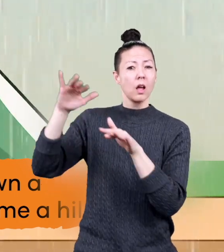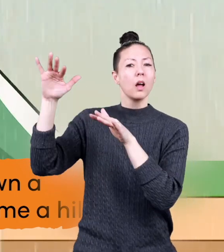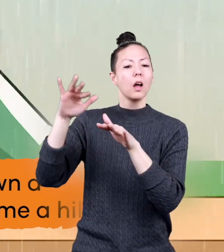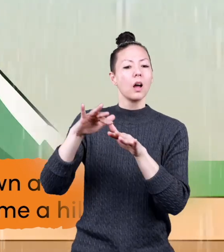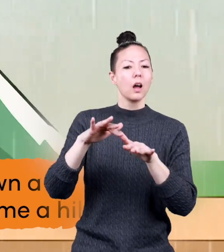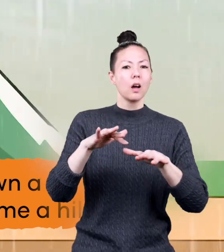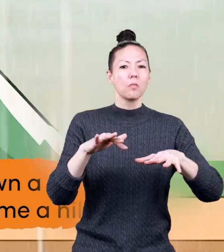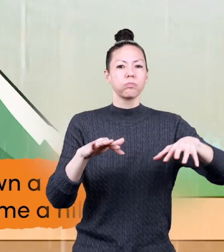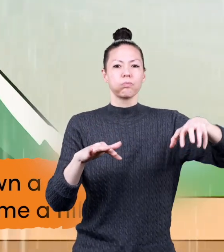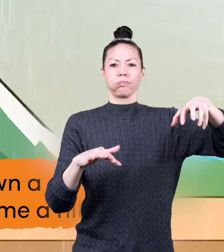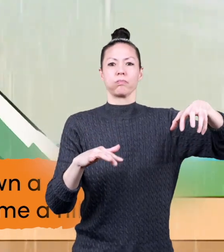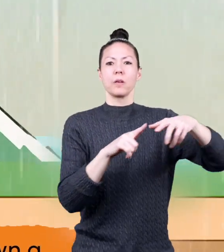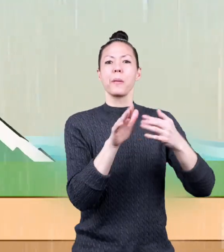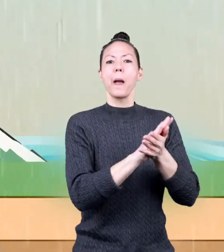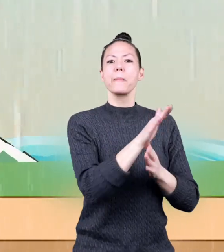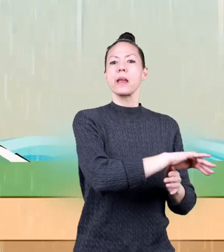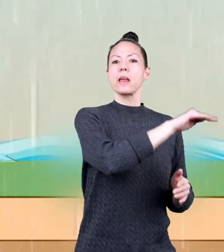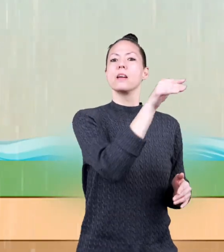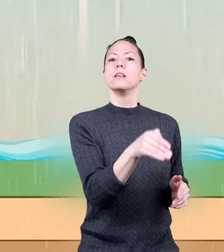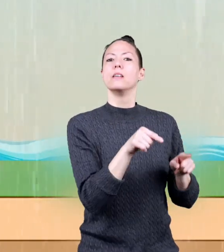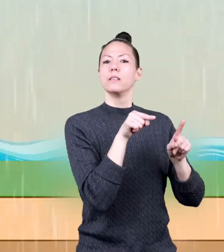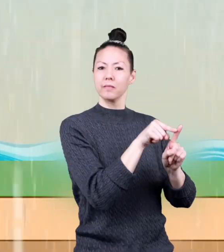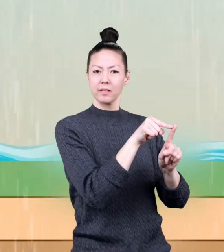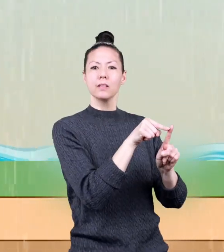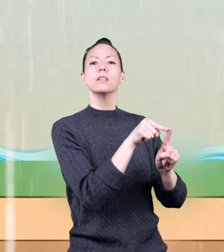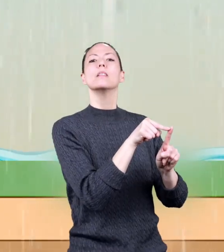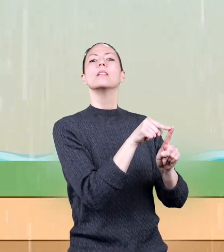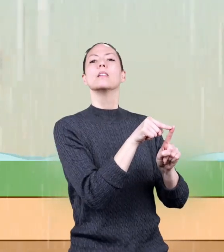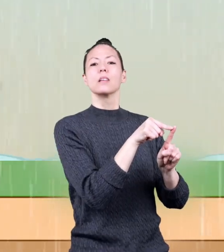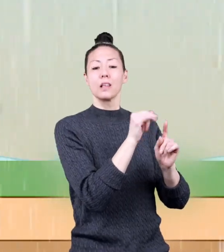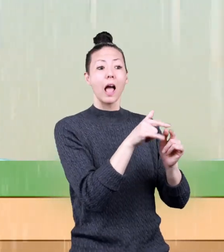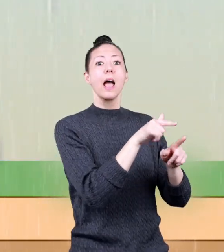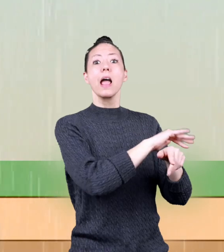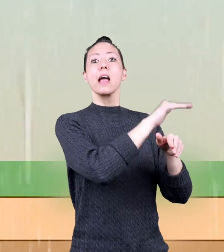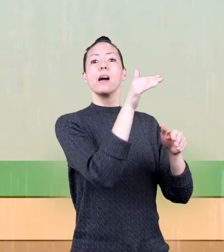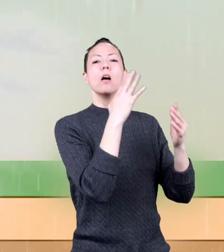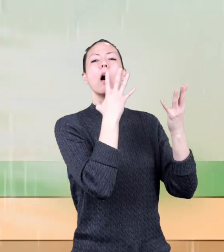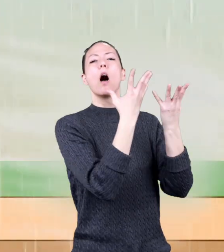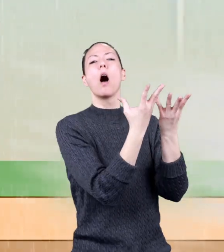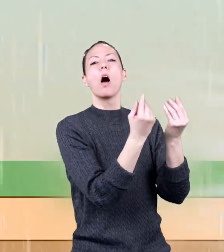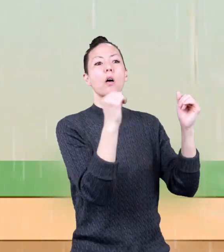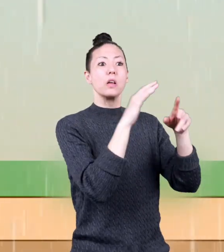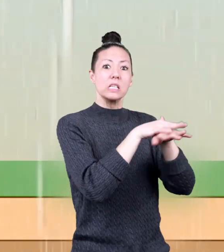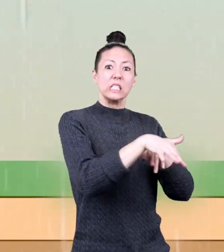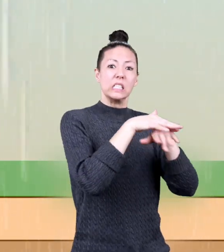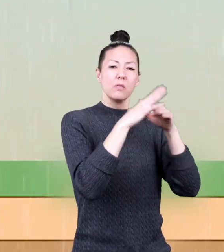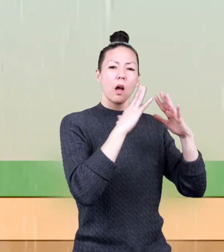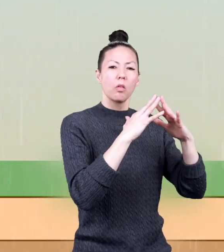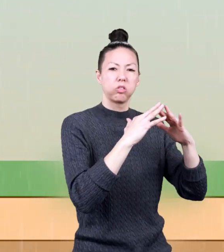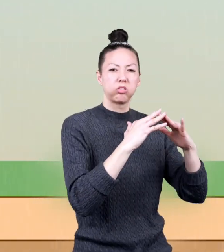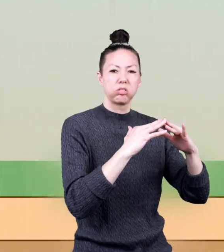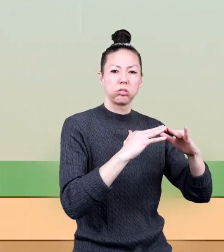can become a hill. Which means that erosion can also wear down a hill over a period of time.